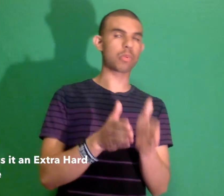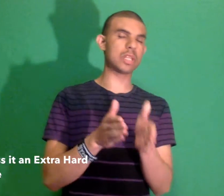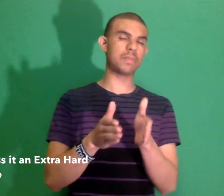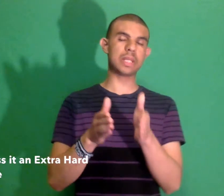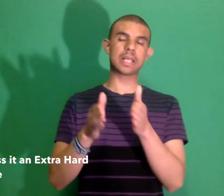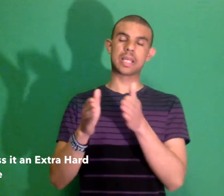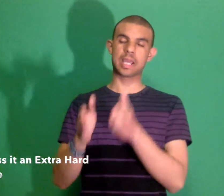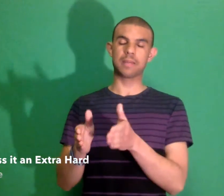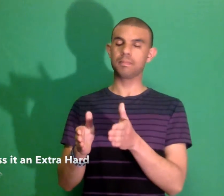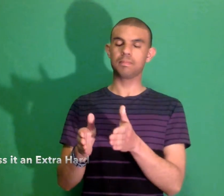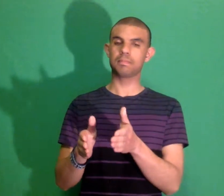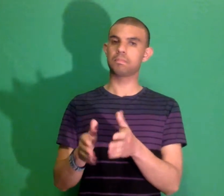be in a game